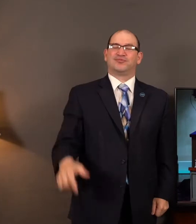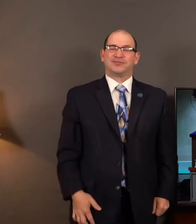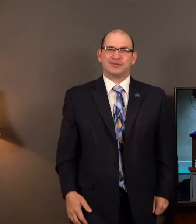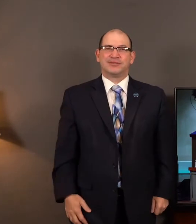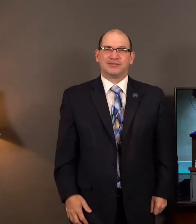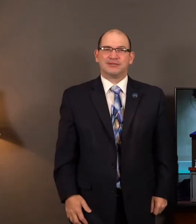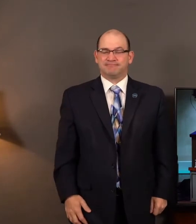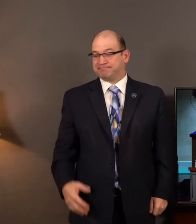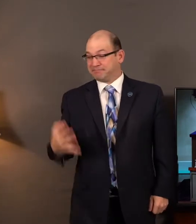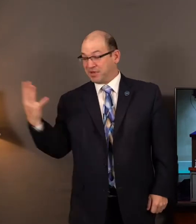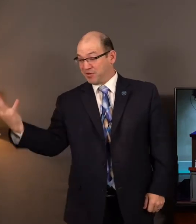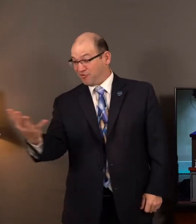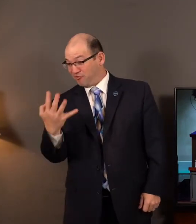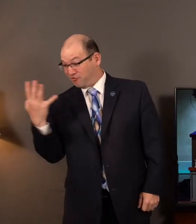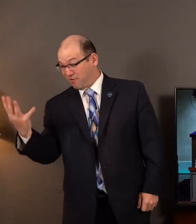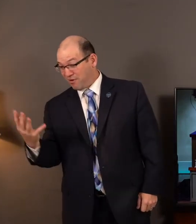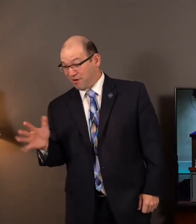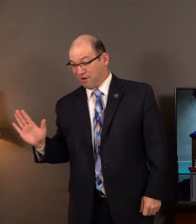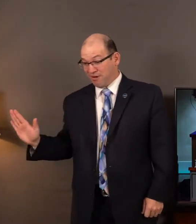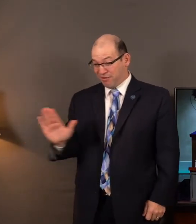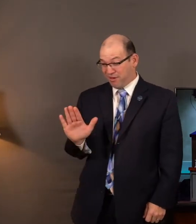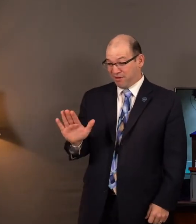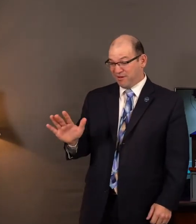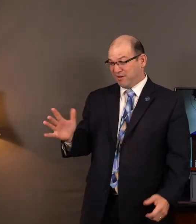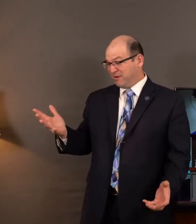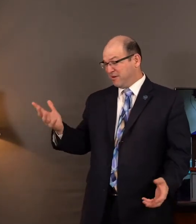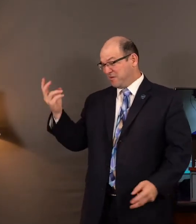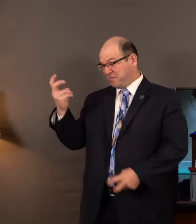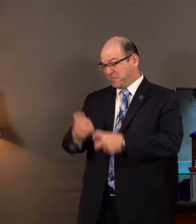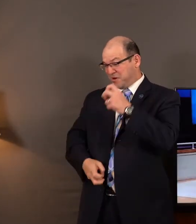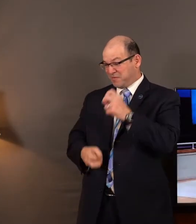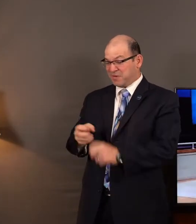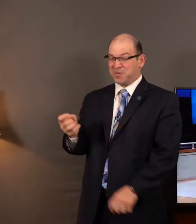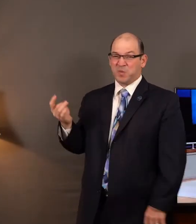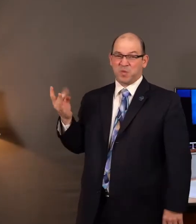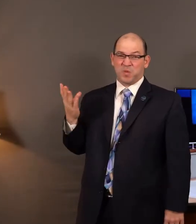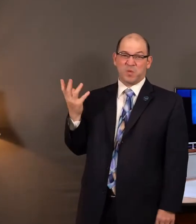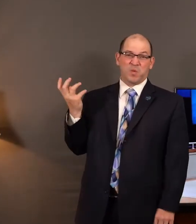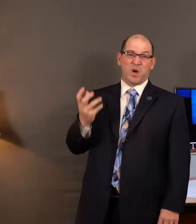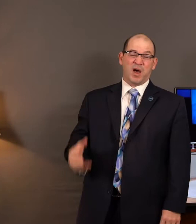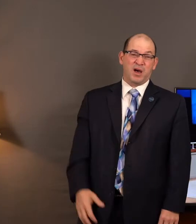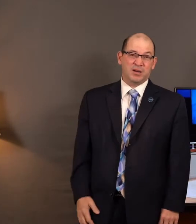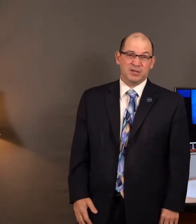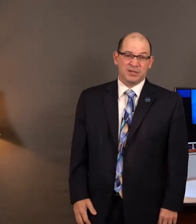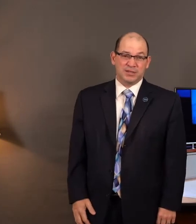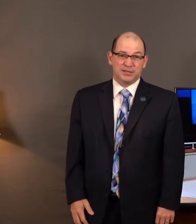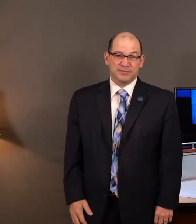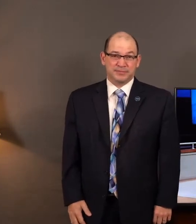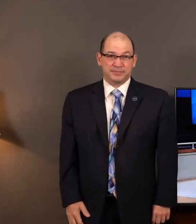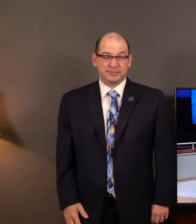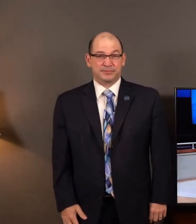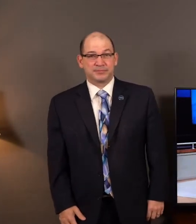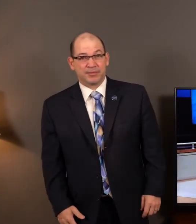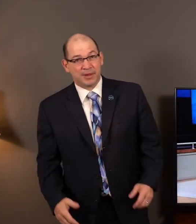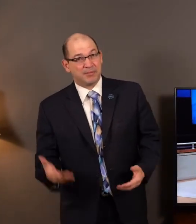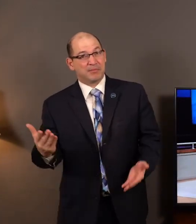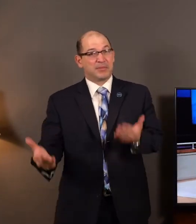And the situation in which they're living. Kind of makes us think that boy. Whatever excuse I might have in my